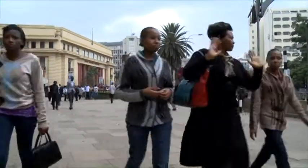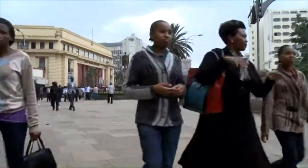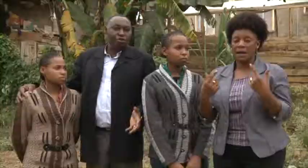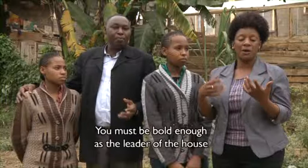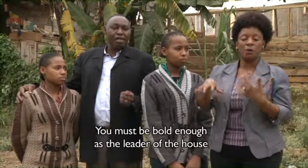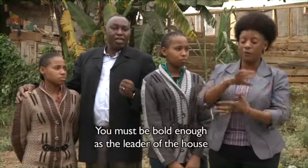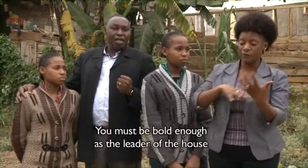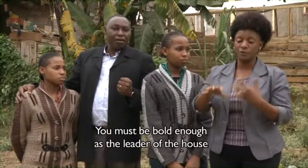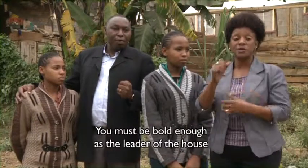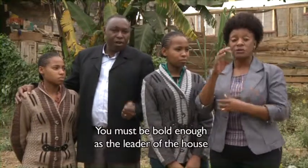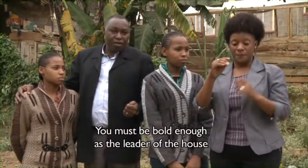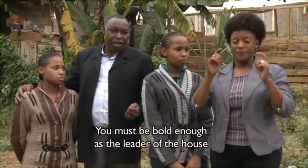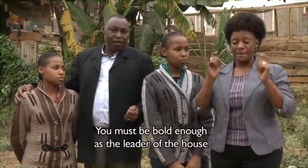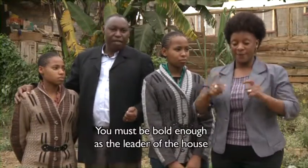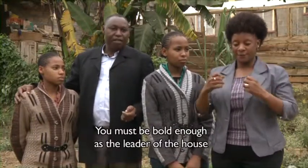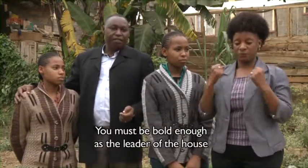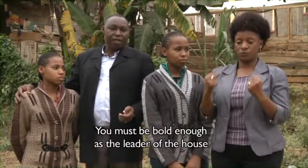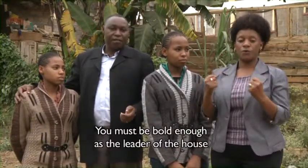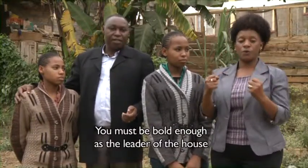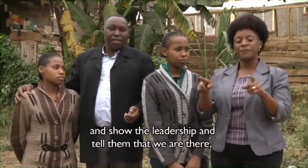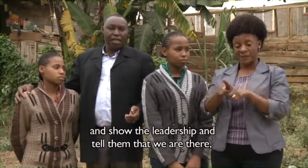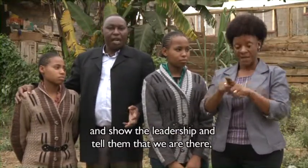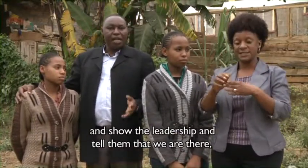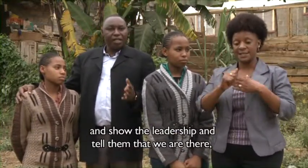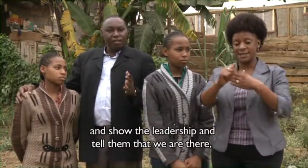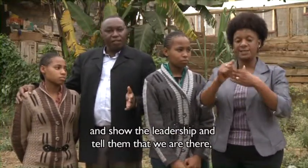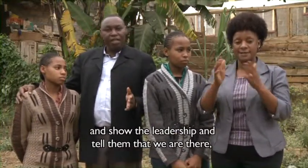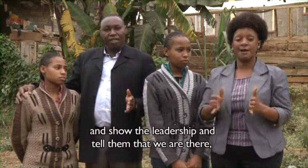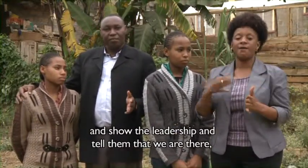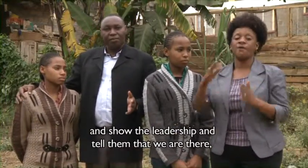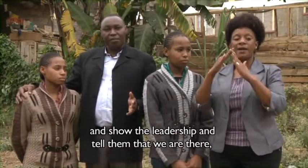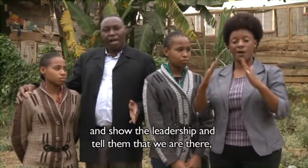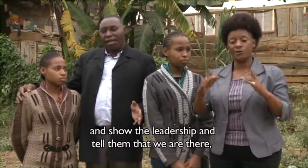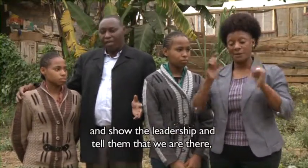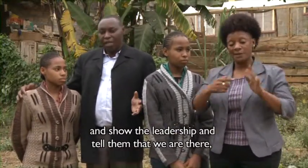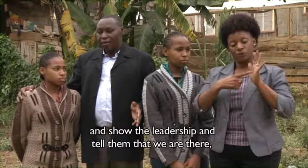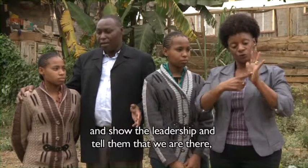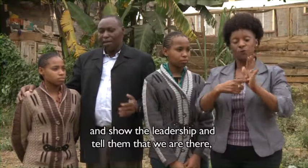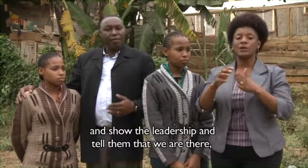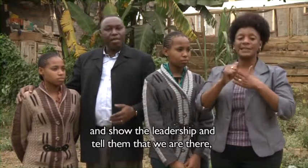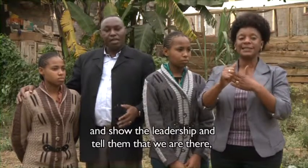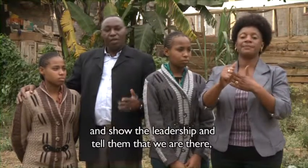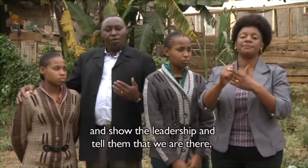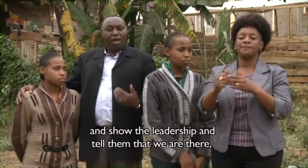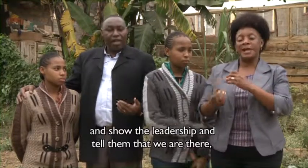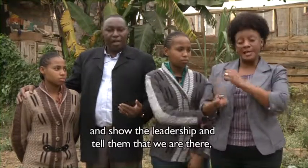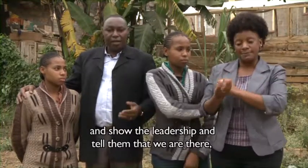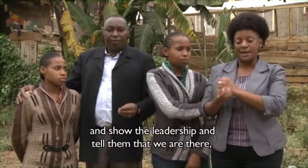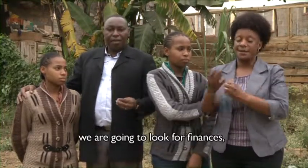So you must be bold enough as the leader of the house and show the leadership and tell them that we are there. We